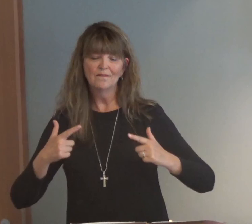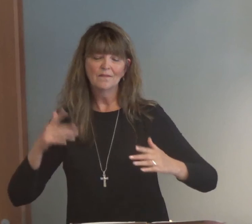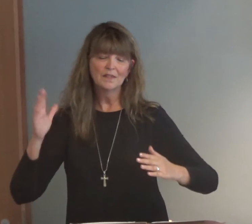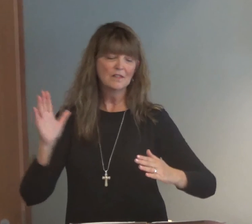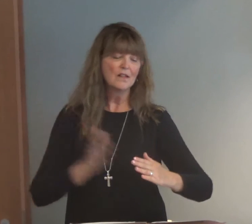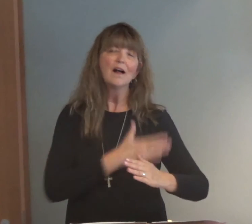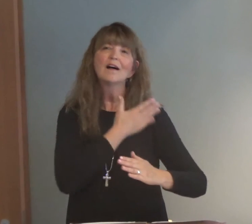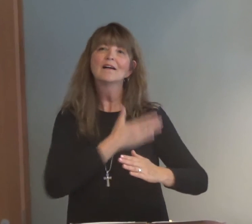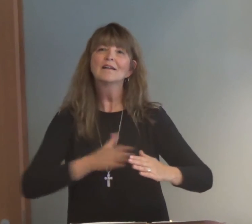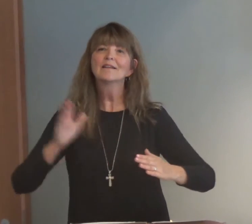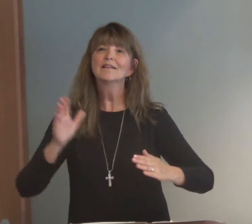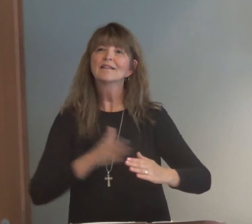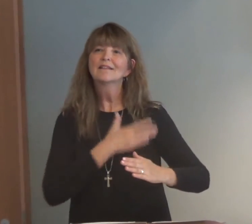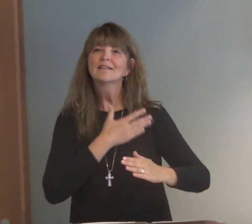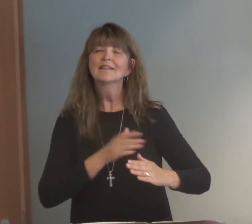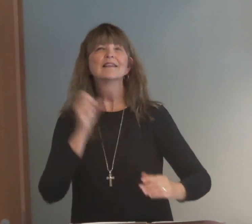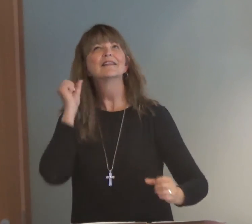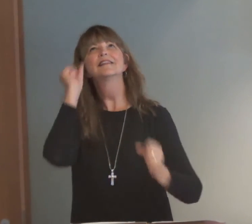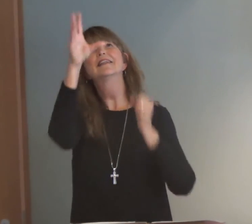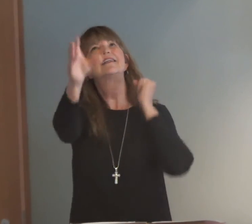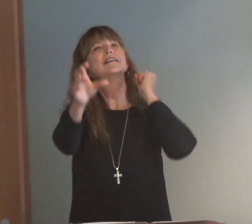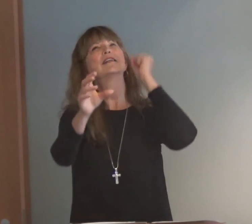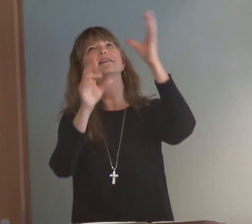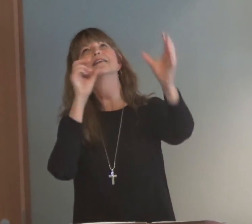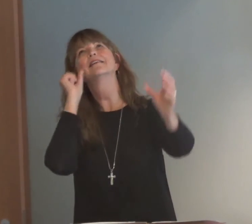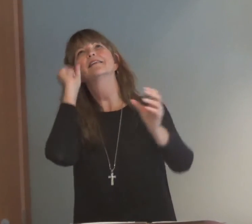Life is a song. Sing it.